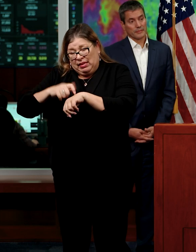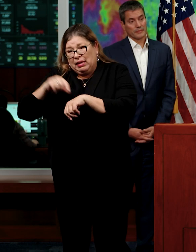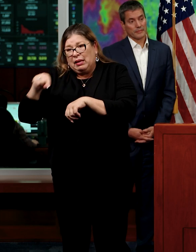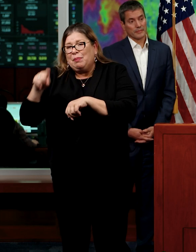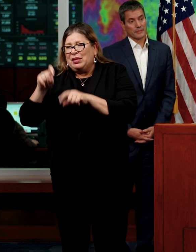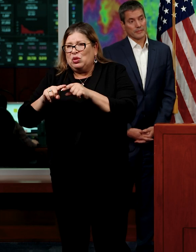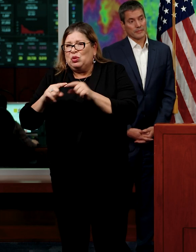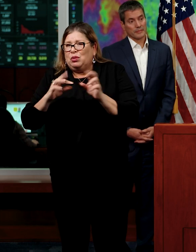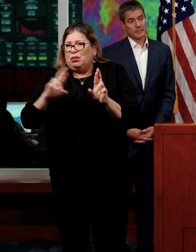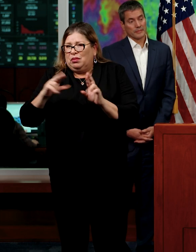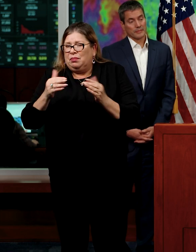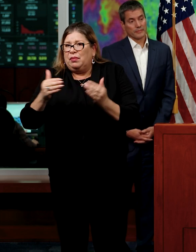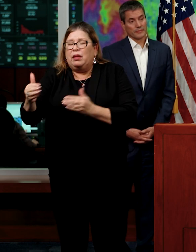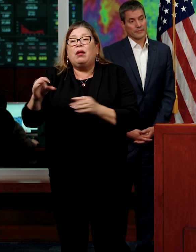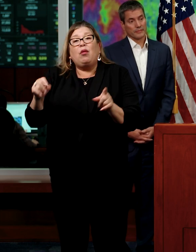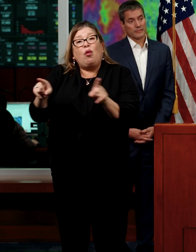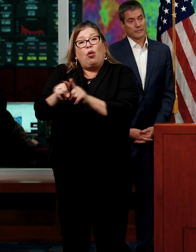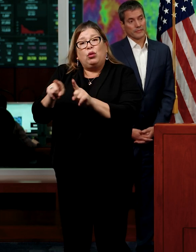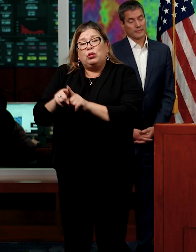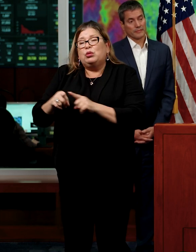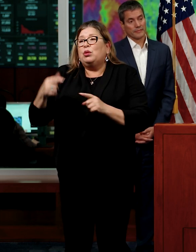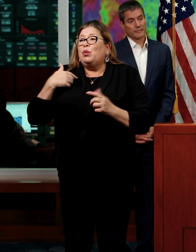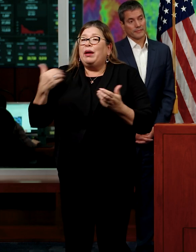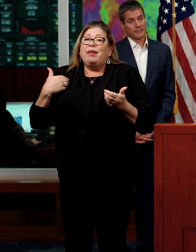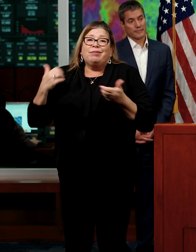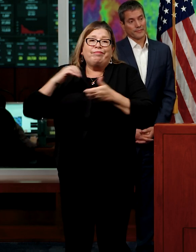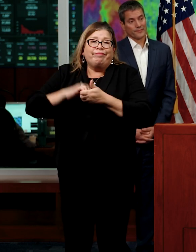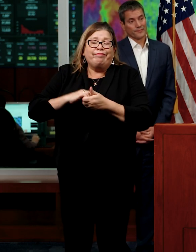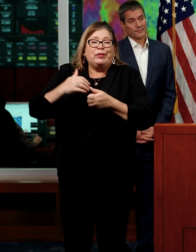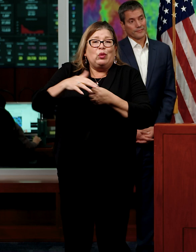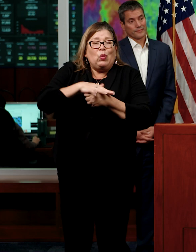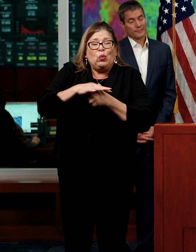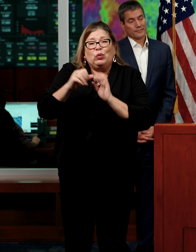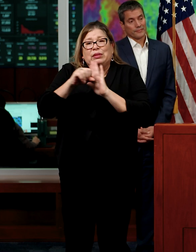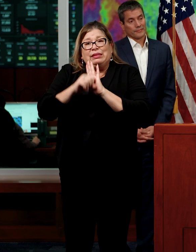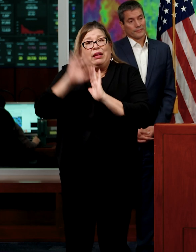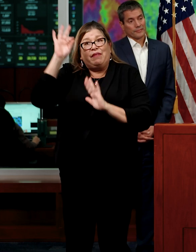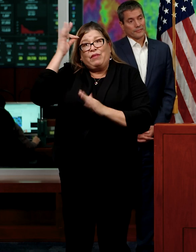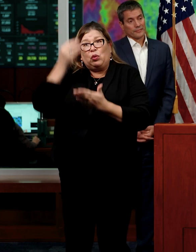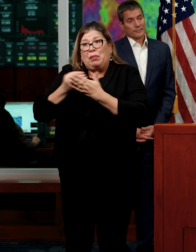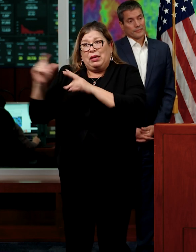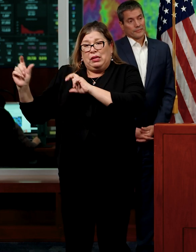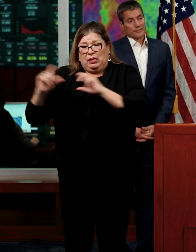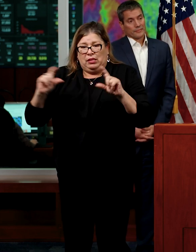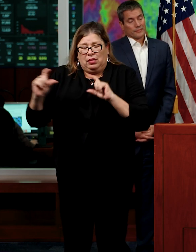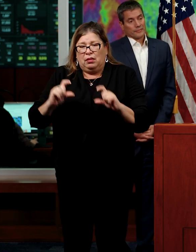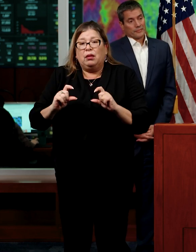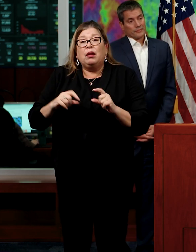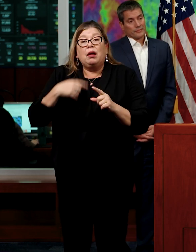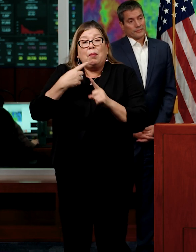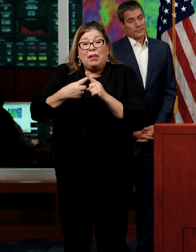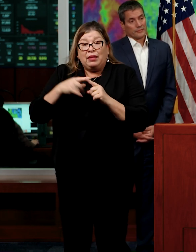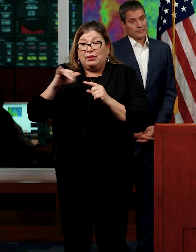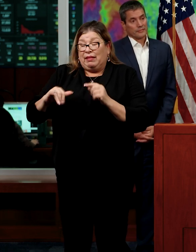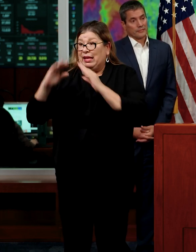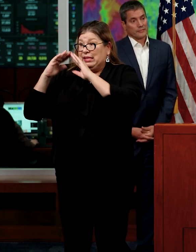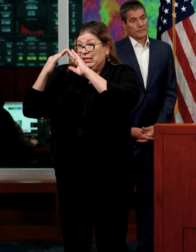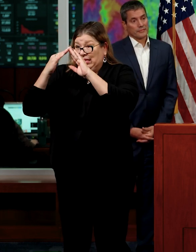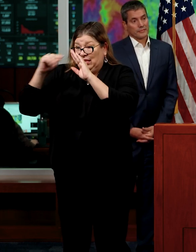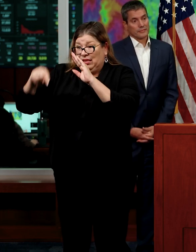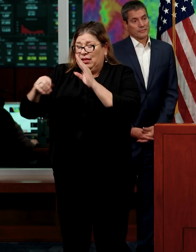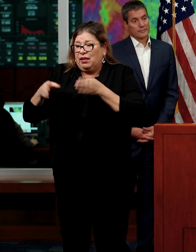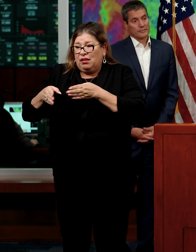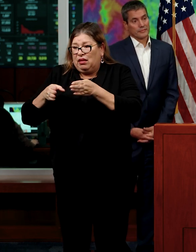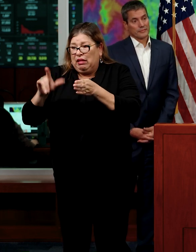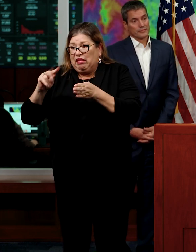addition to that, combined local, state, and federal investment in urban flood control levees